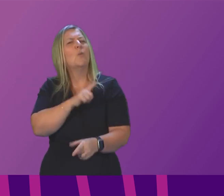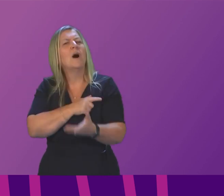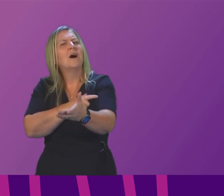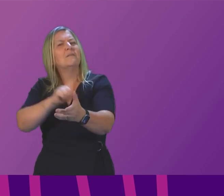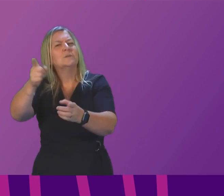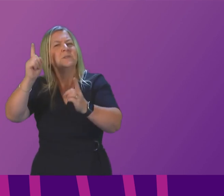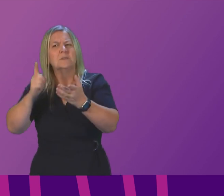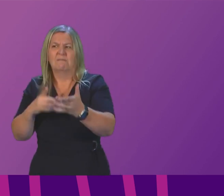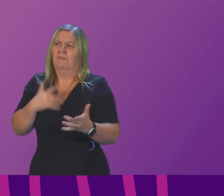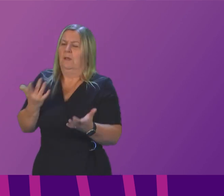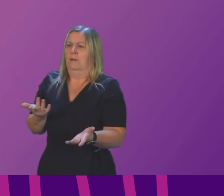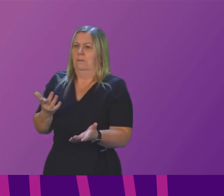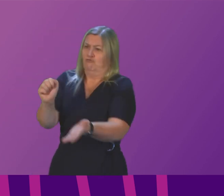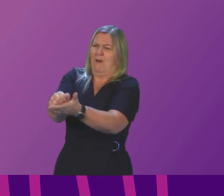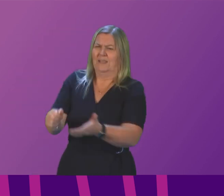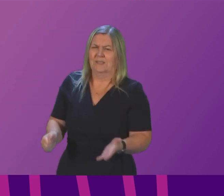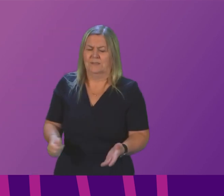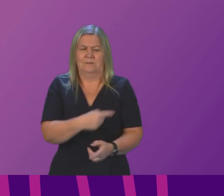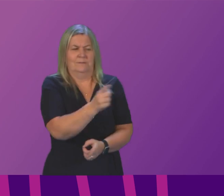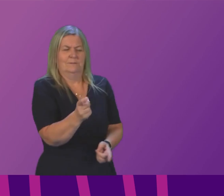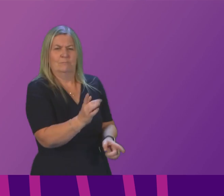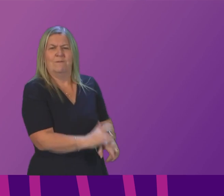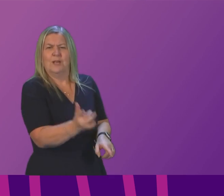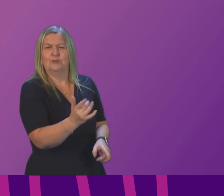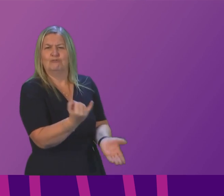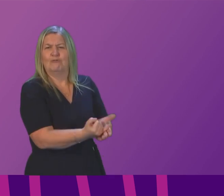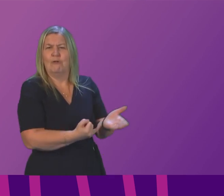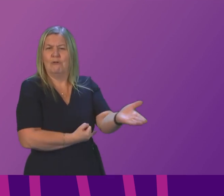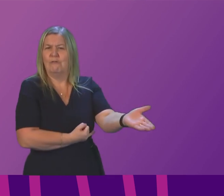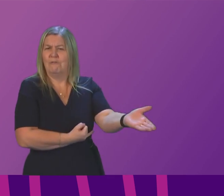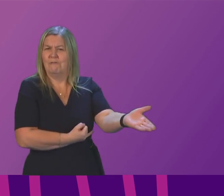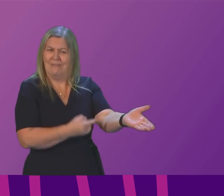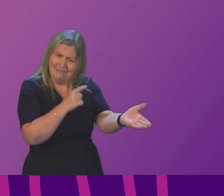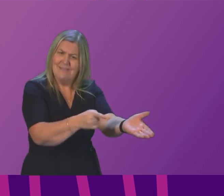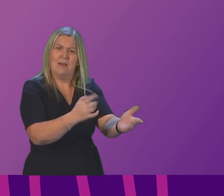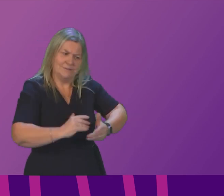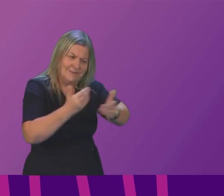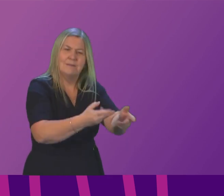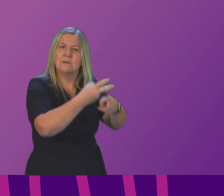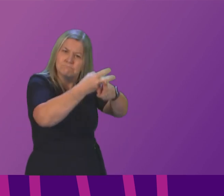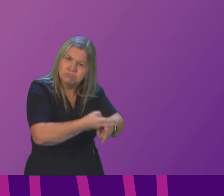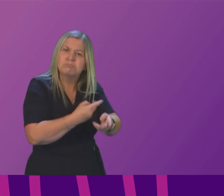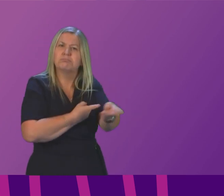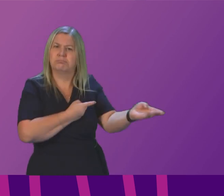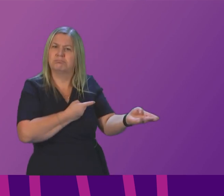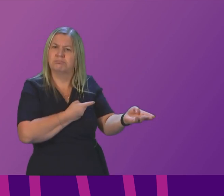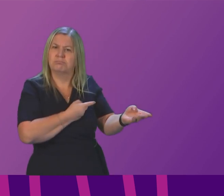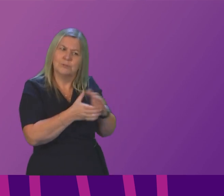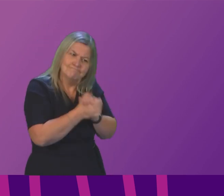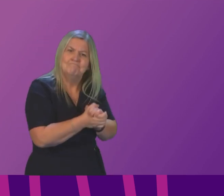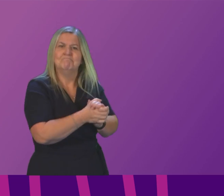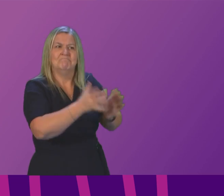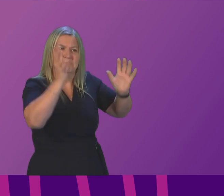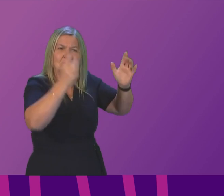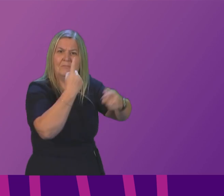Sturgeon think that she is right but the professionals on the front line delivering our quality health care and the people we applauded our heroes are